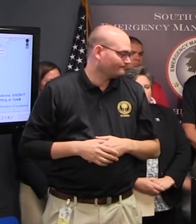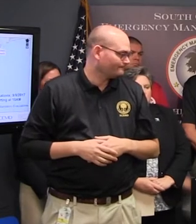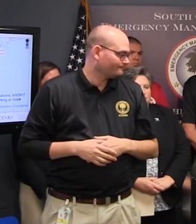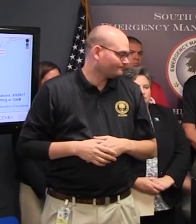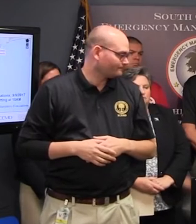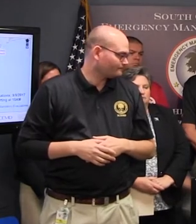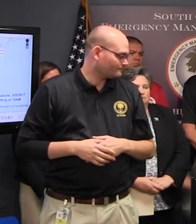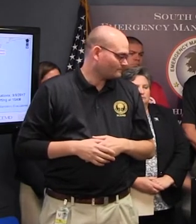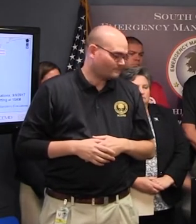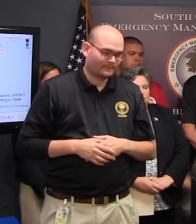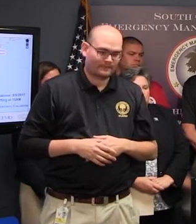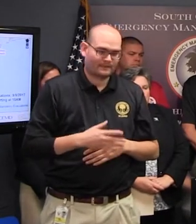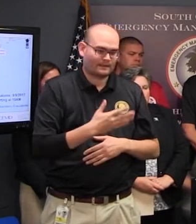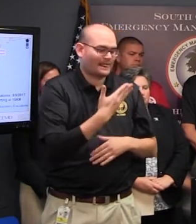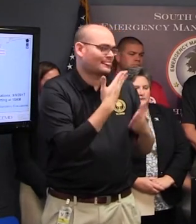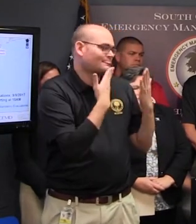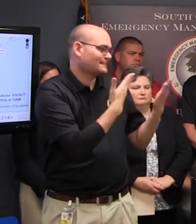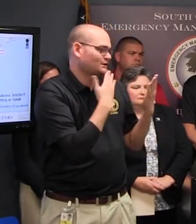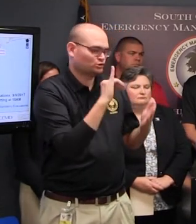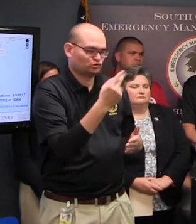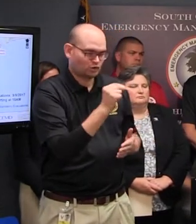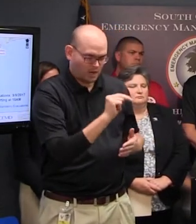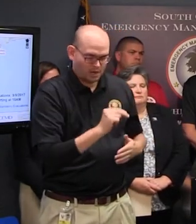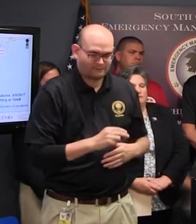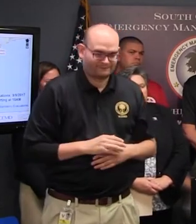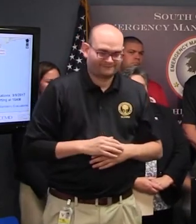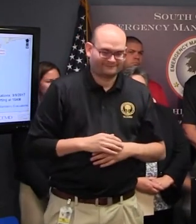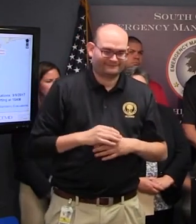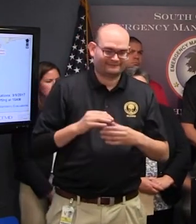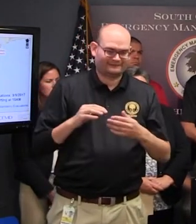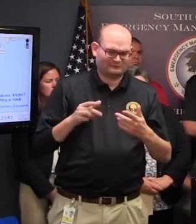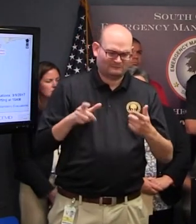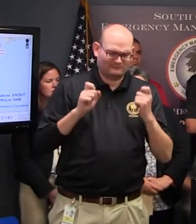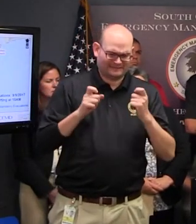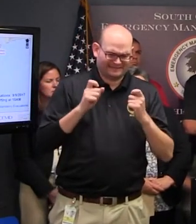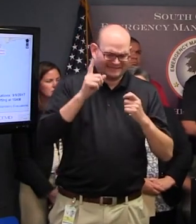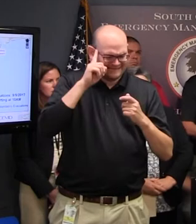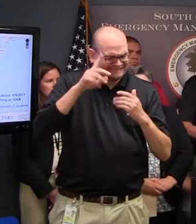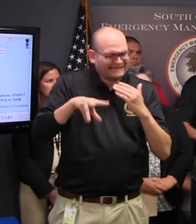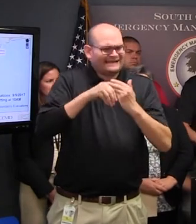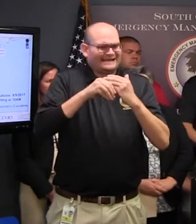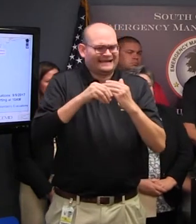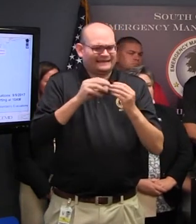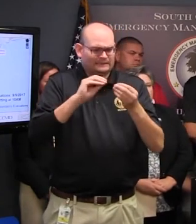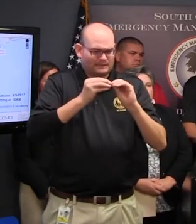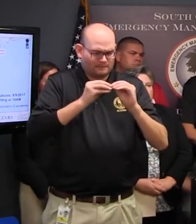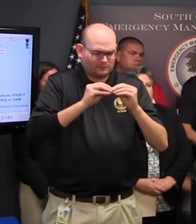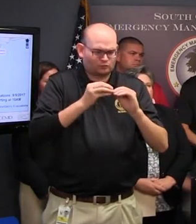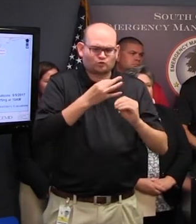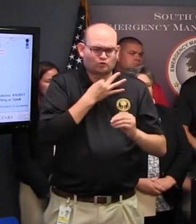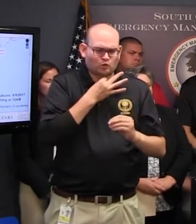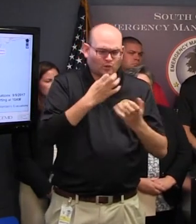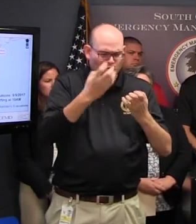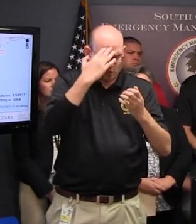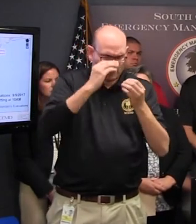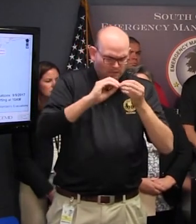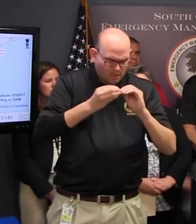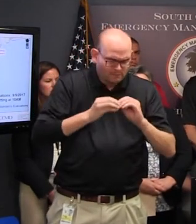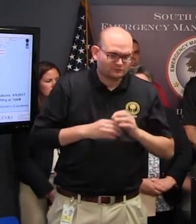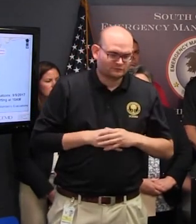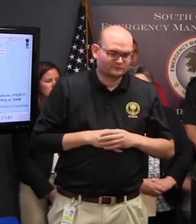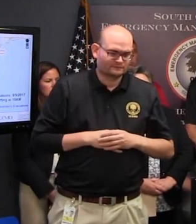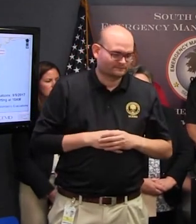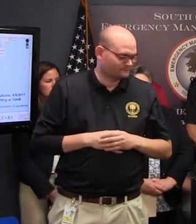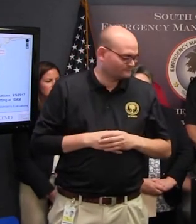And briefly we do have some numbers that were have been asked for. It appears are those